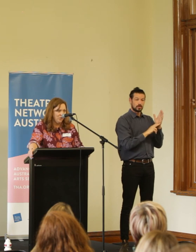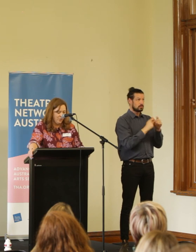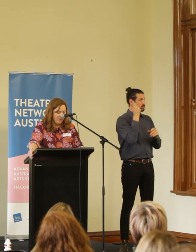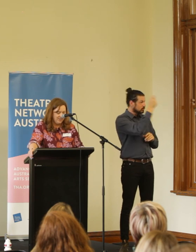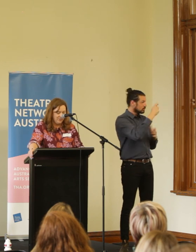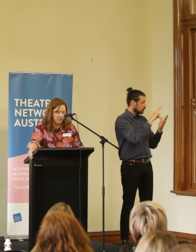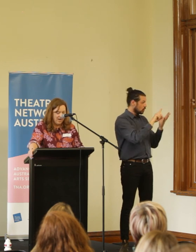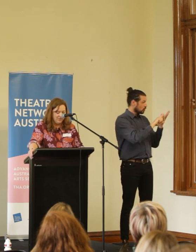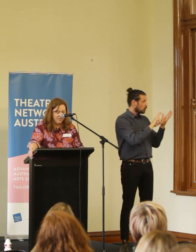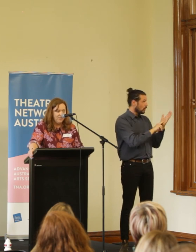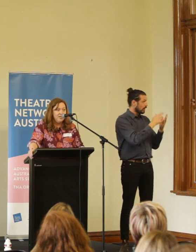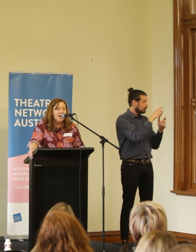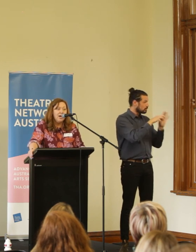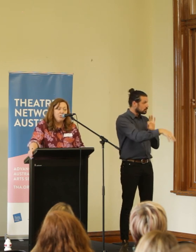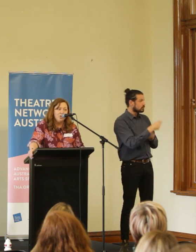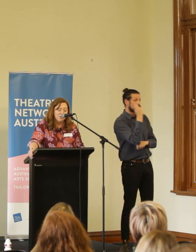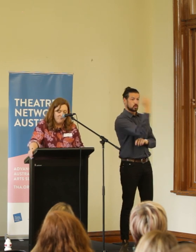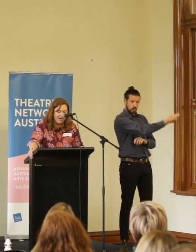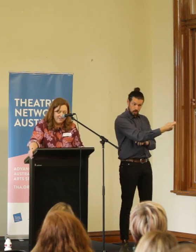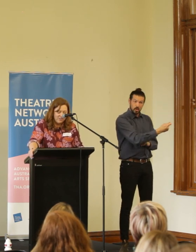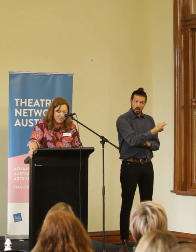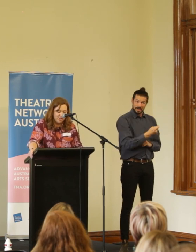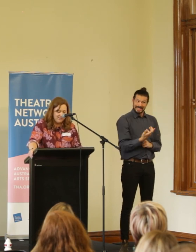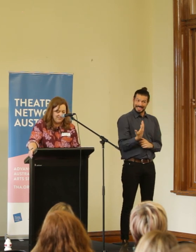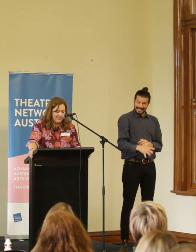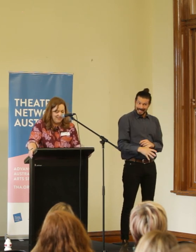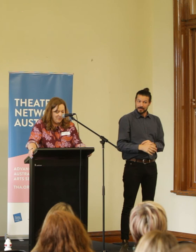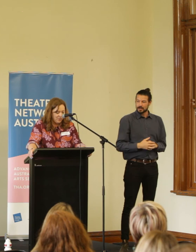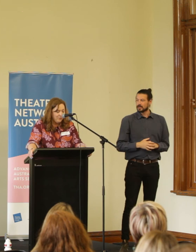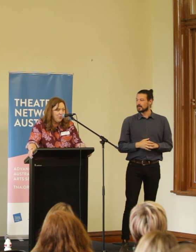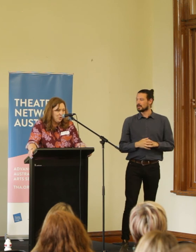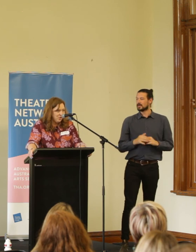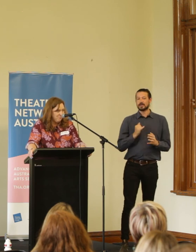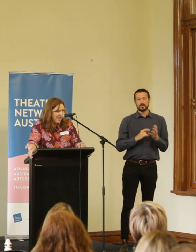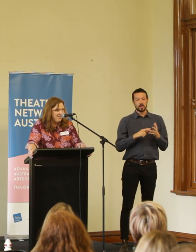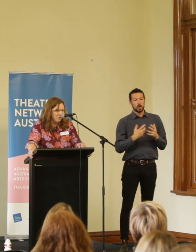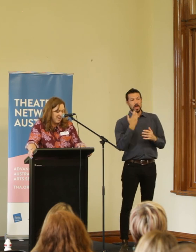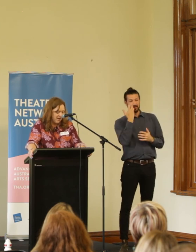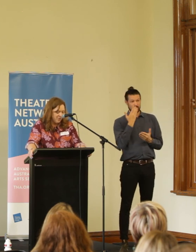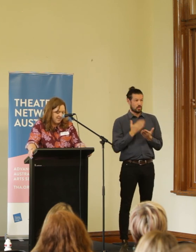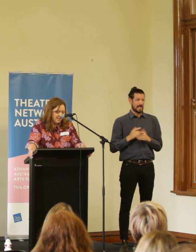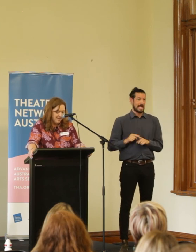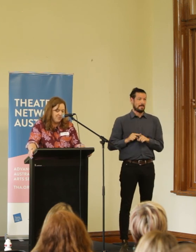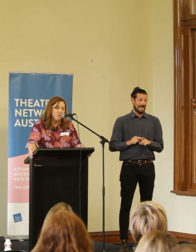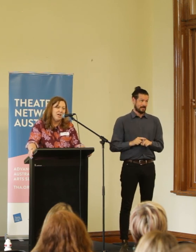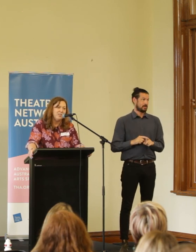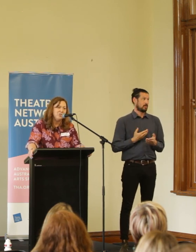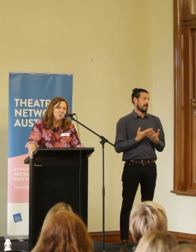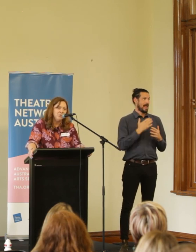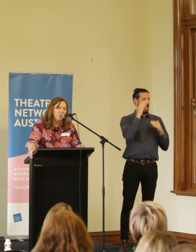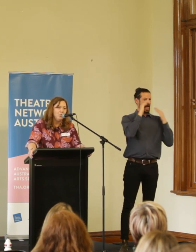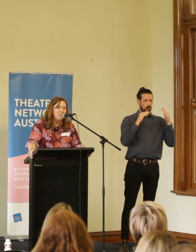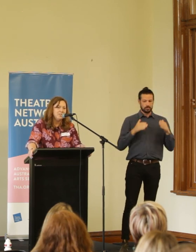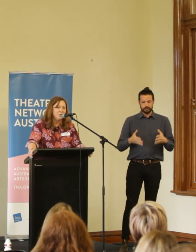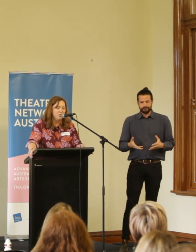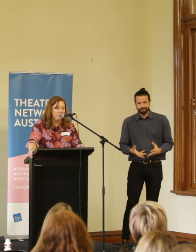Convention on the Rights of the Child, I would go so far as to suggest that the future depends on adults taking up this challenge,